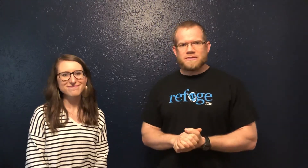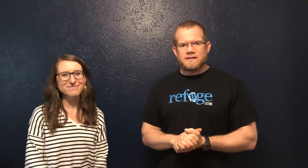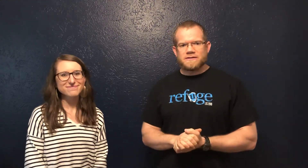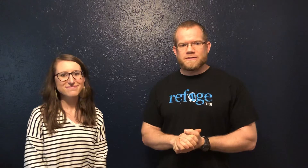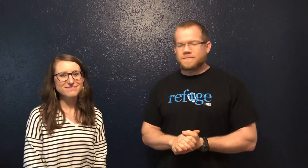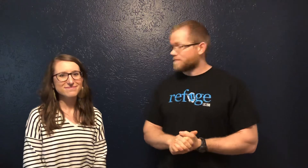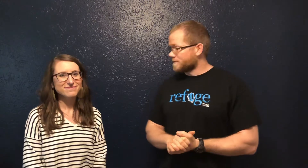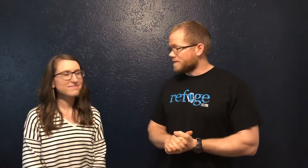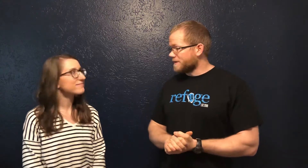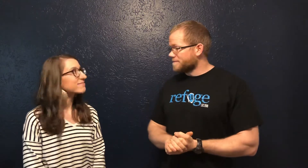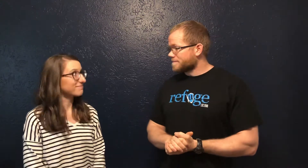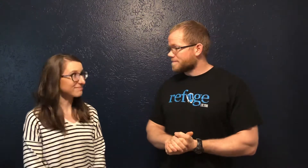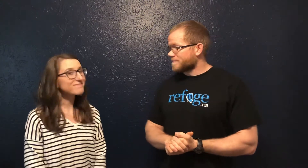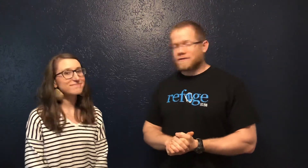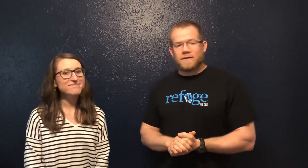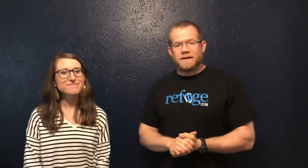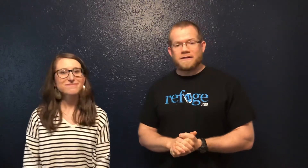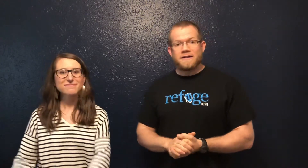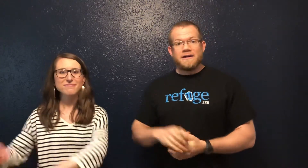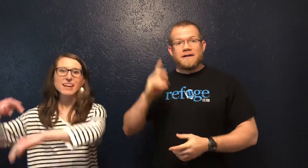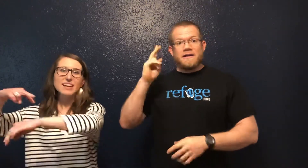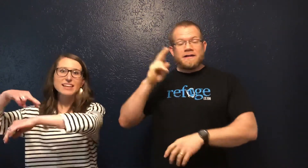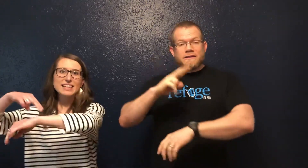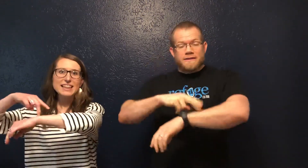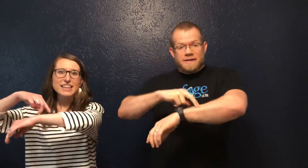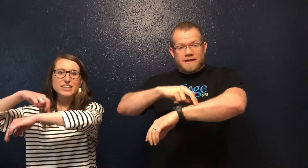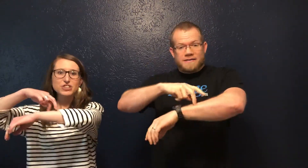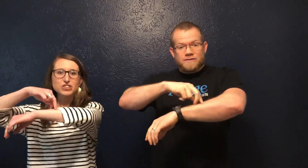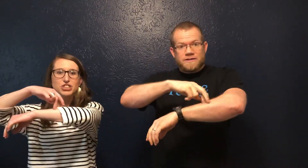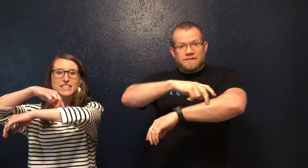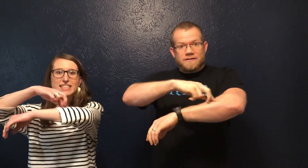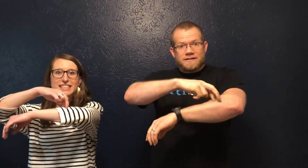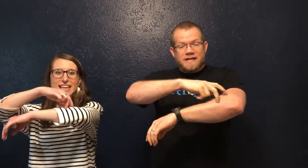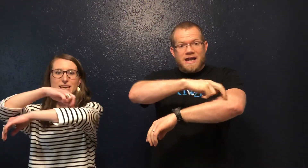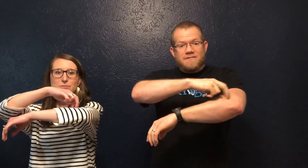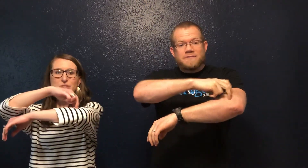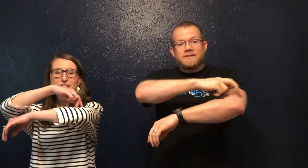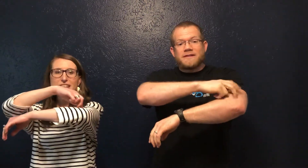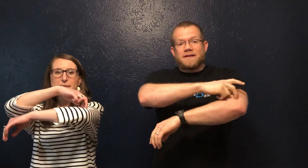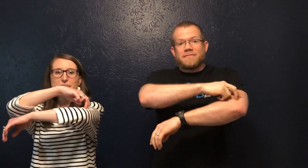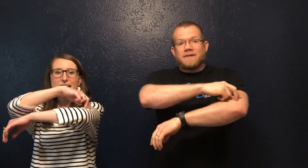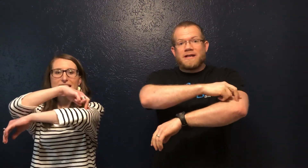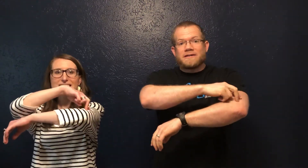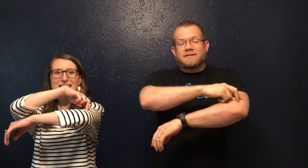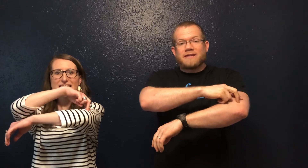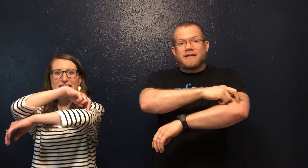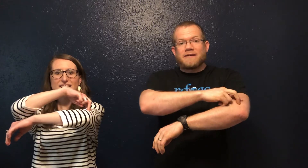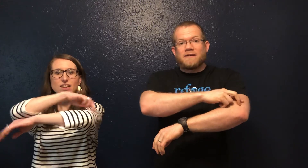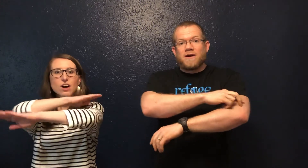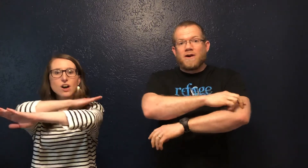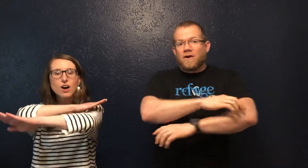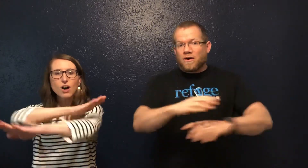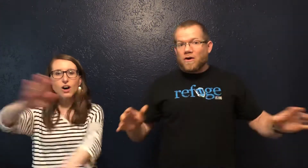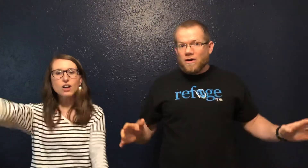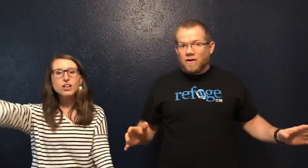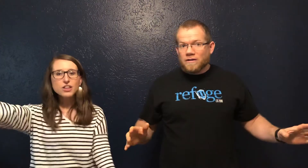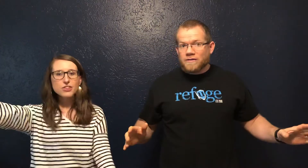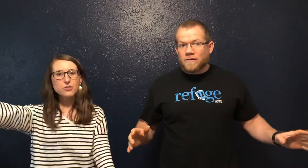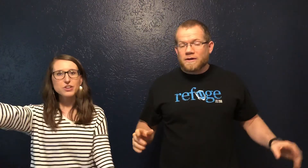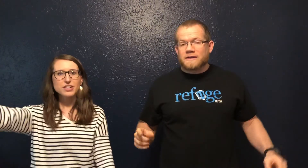need to. Ready? Alright. Then Jesus came to them and said, All authority